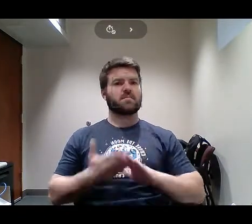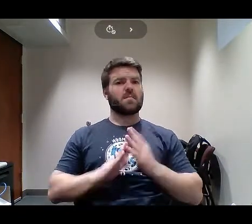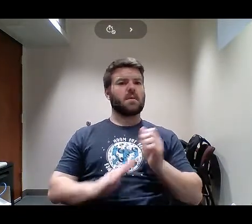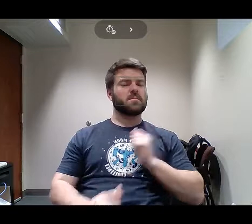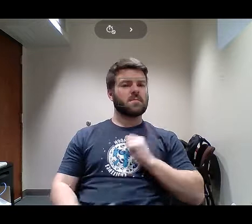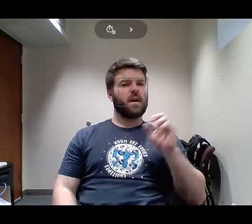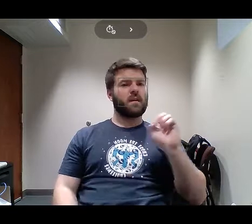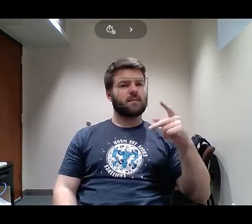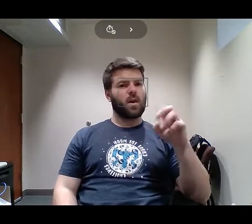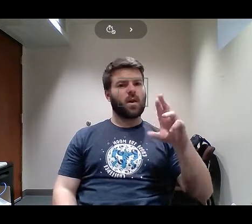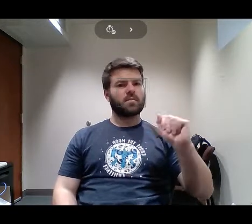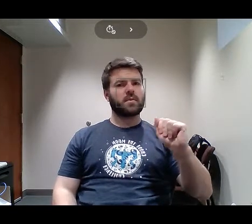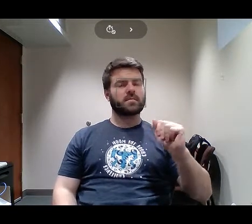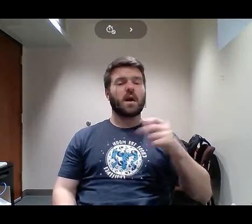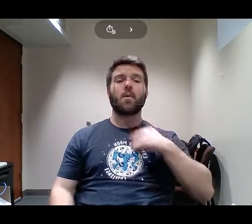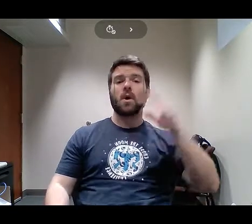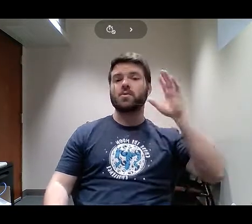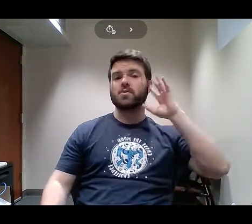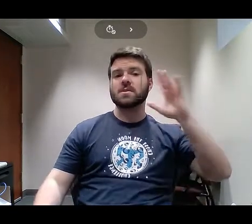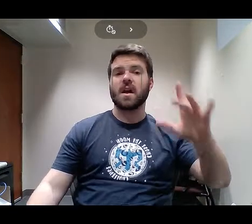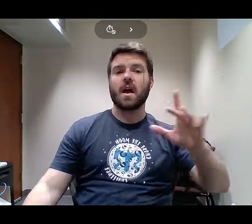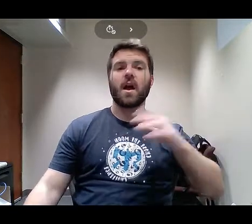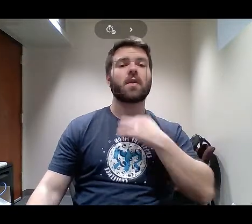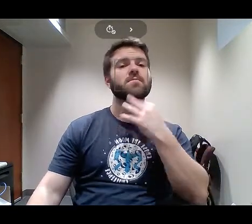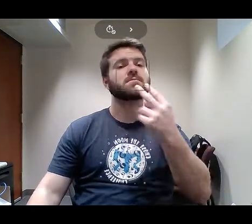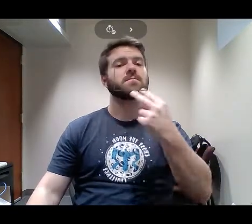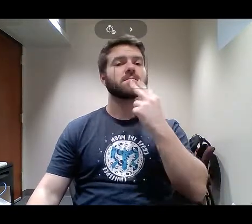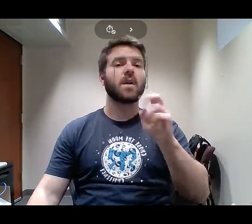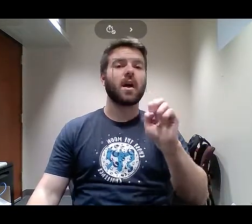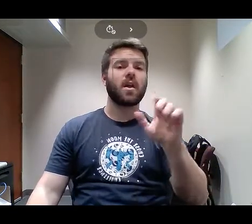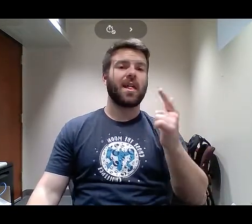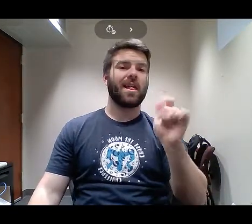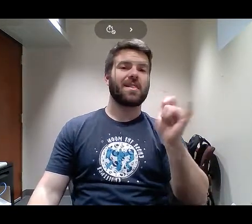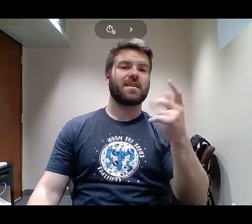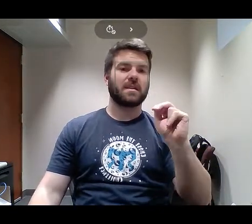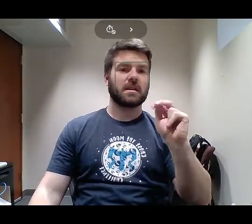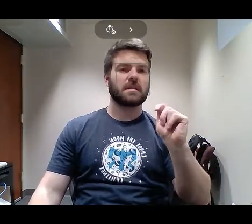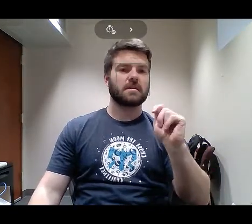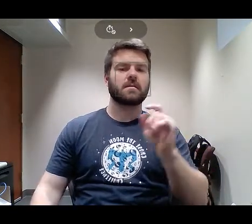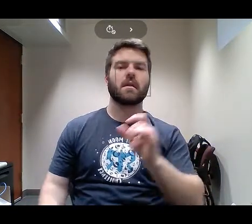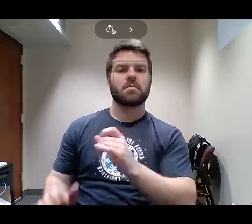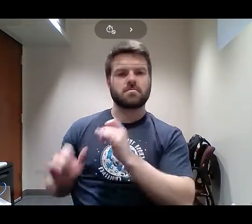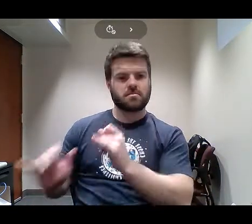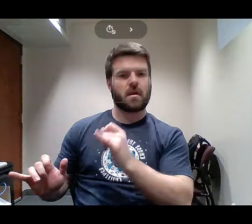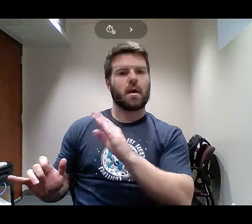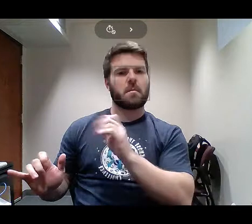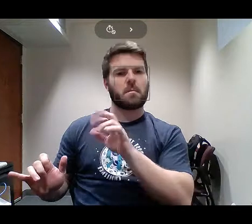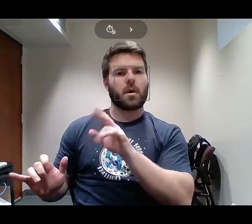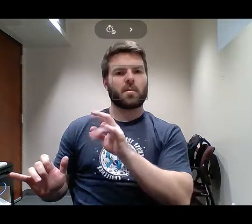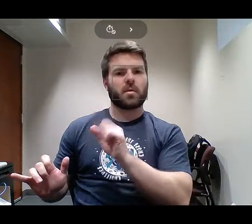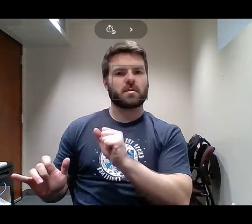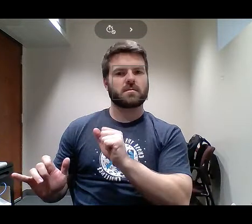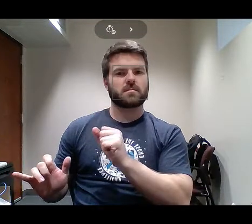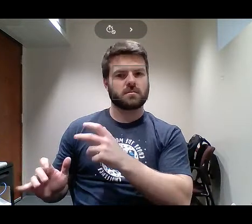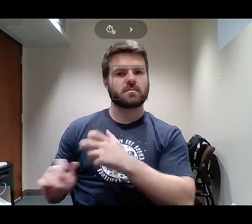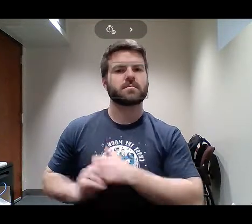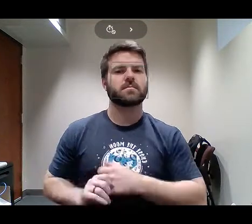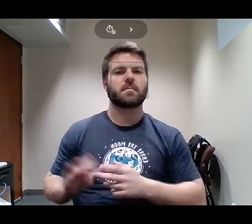to sound elegant like Barbara. And sometimes I didn't read my copy because something inside me said, this should be spontaneous. You know, it should be spontaneous.